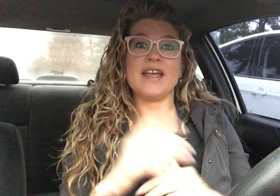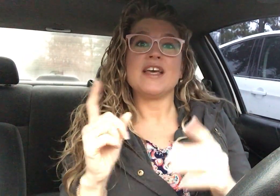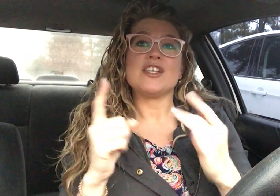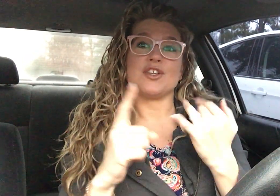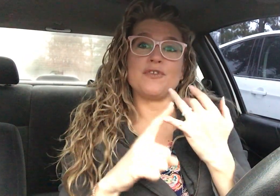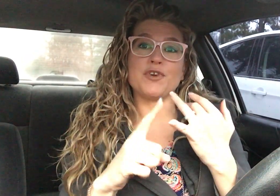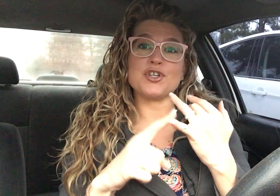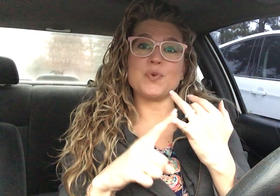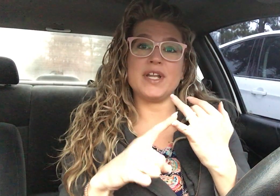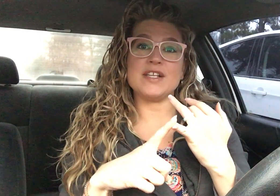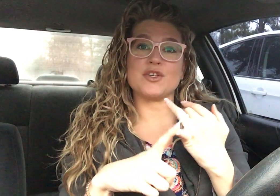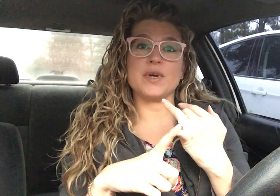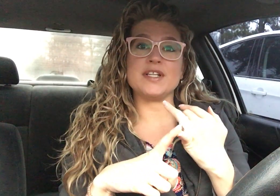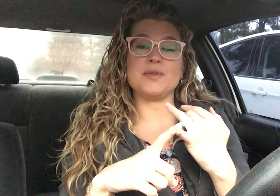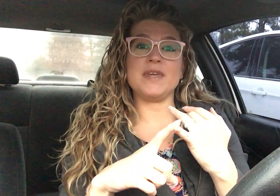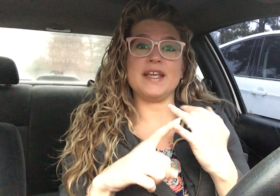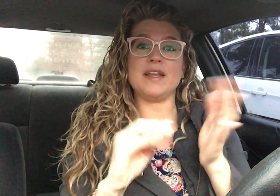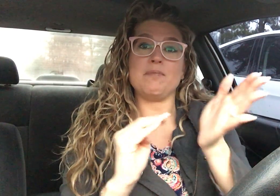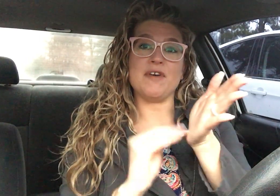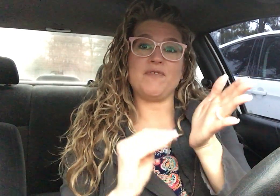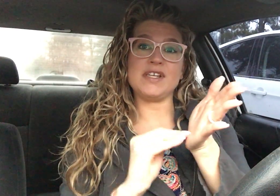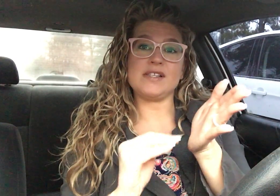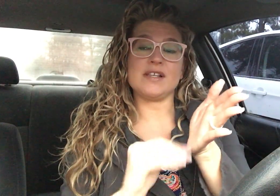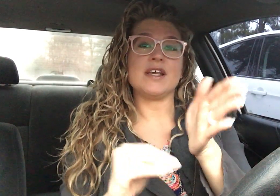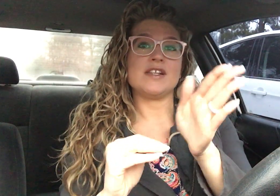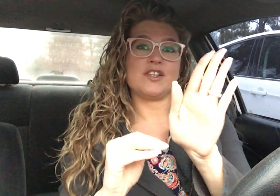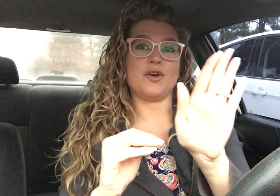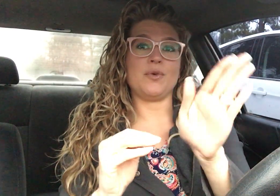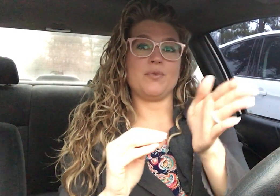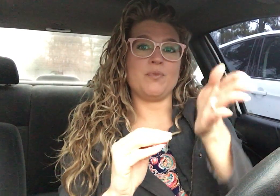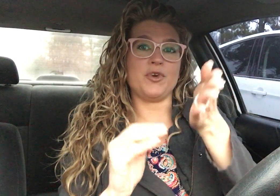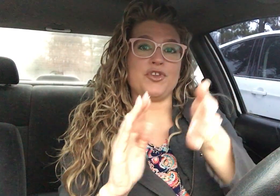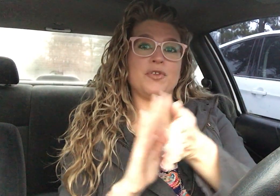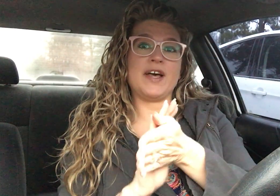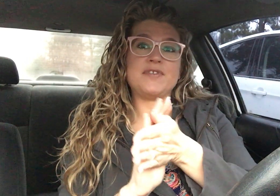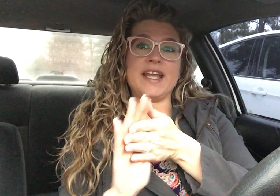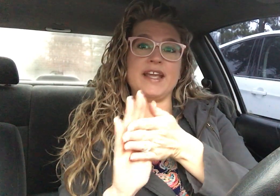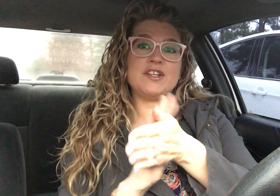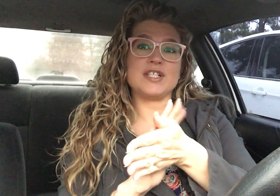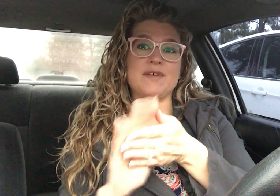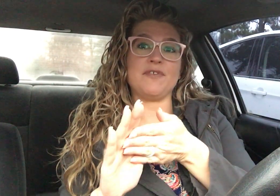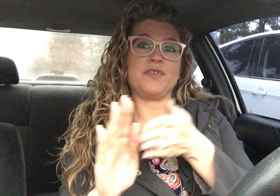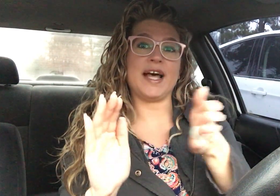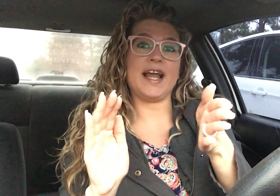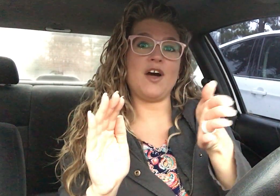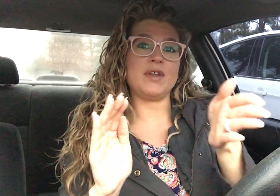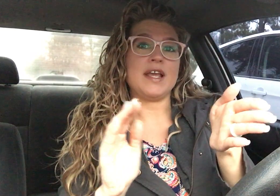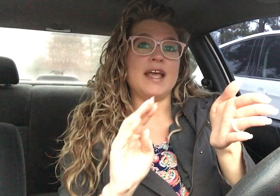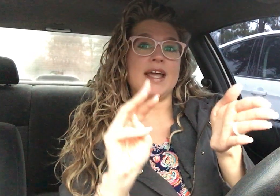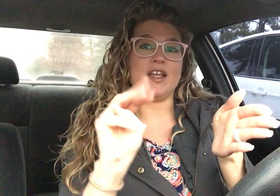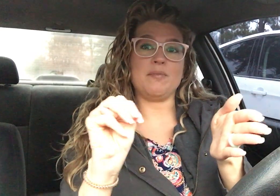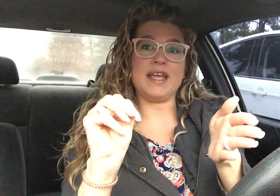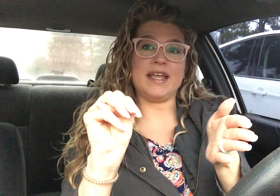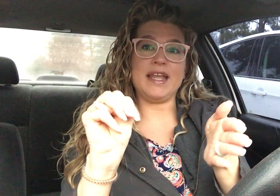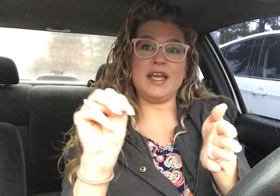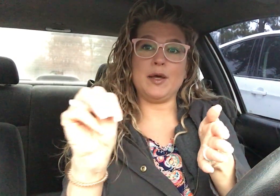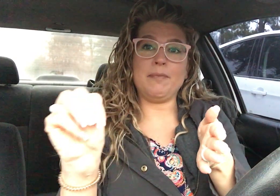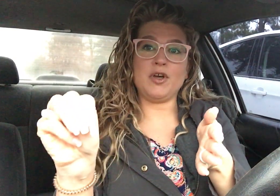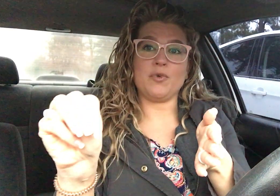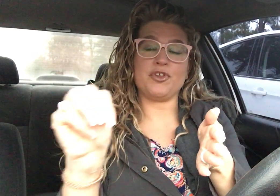so the first one is going to be Memphis so with your left hand just have it flat out and then make an M with